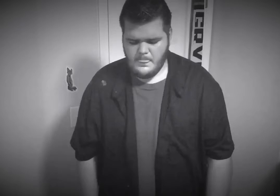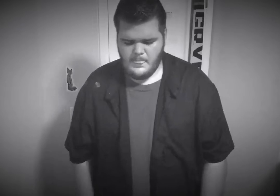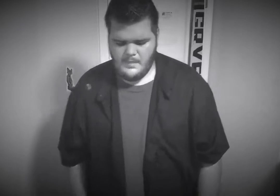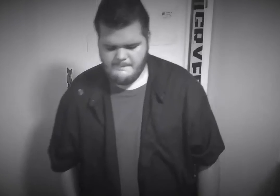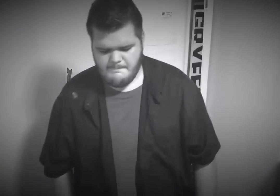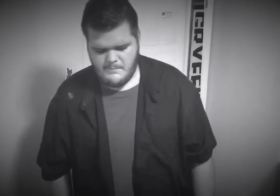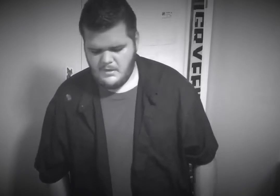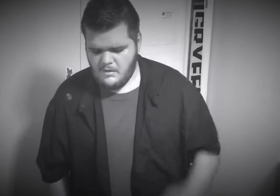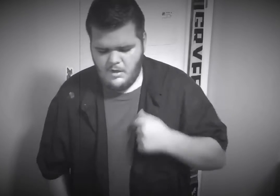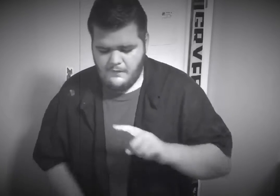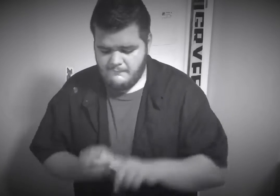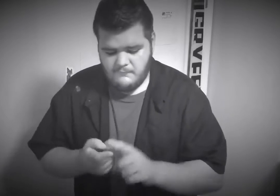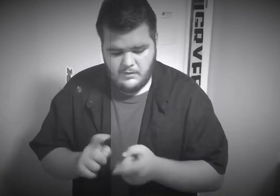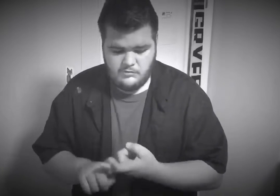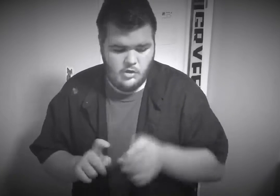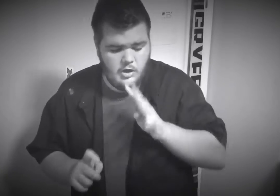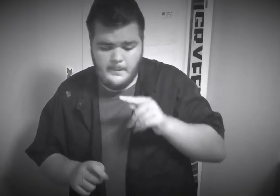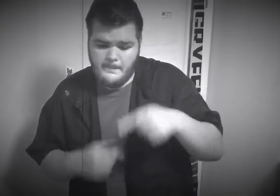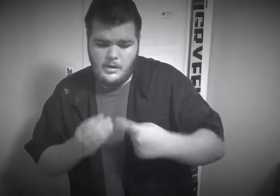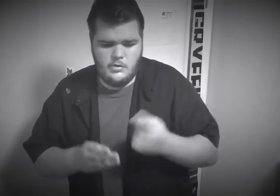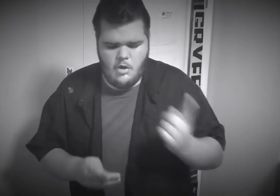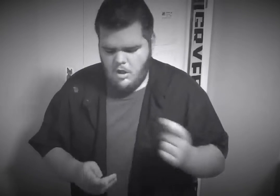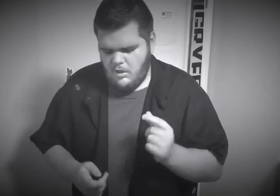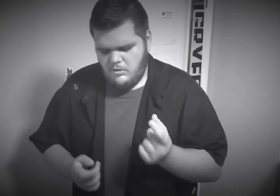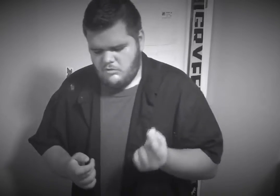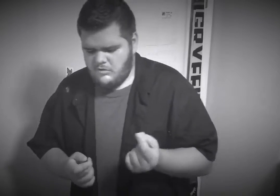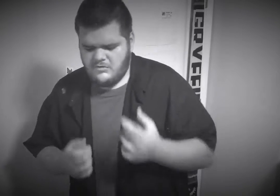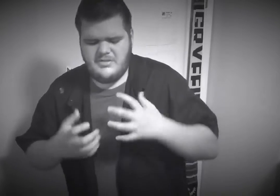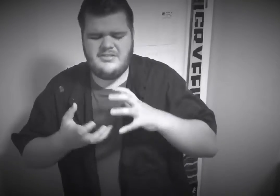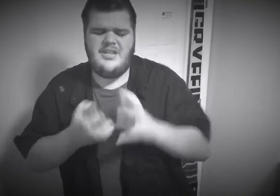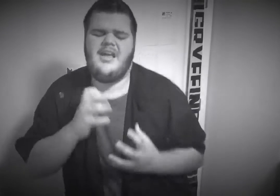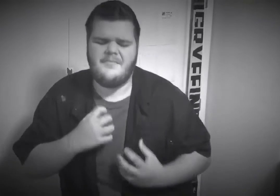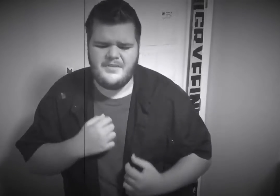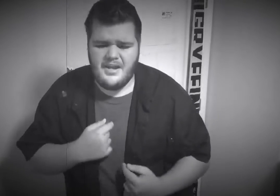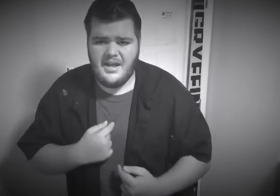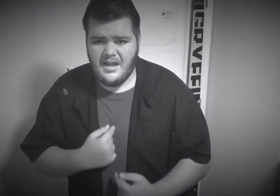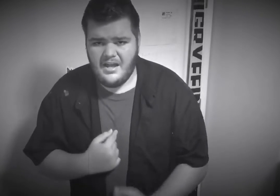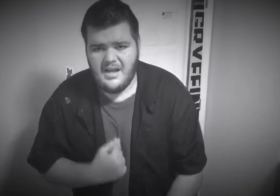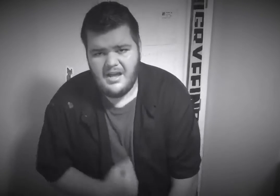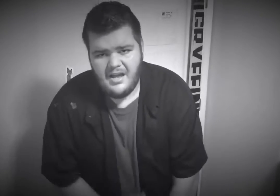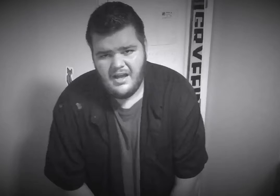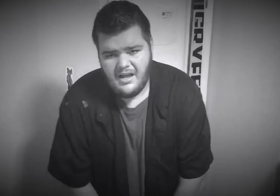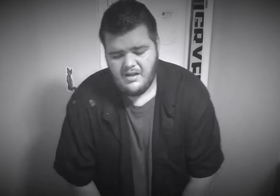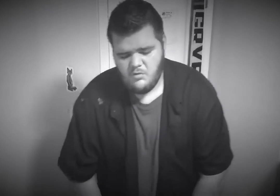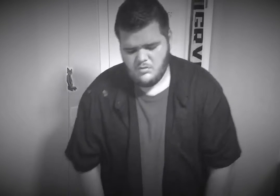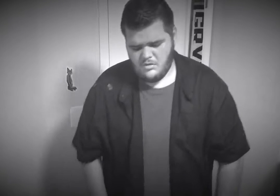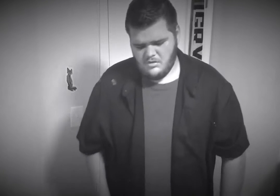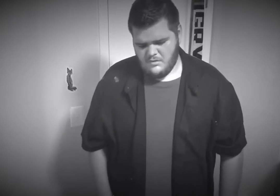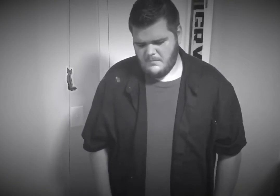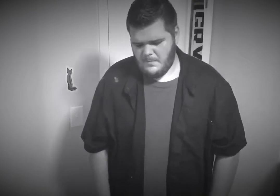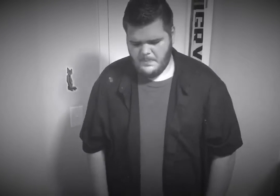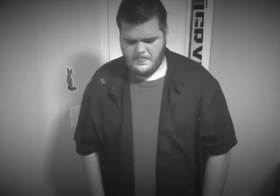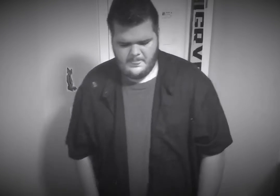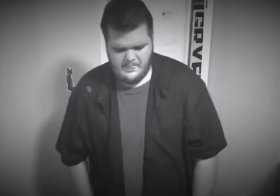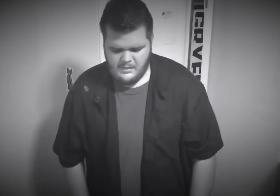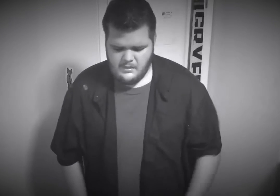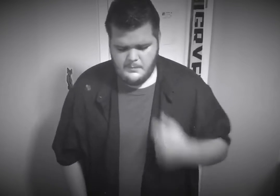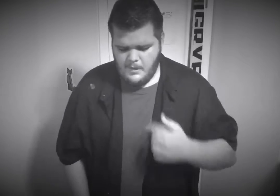When our friends talk about you all it does is just tear me down Cause my